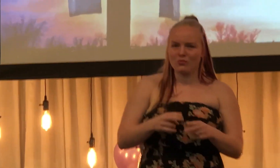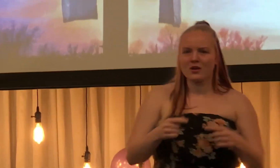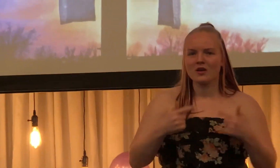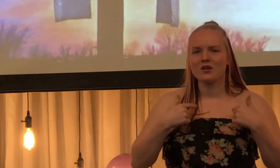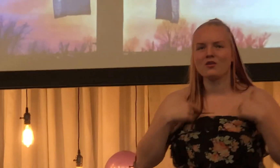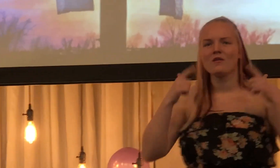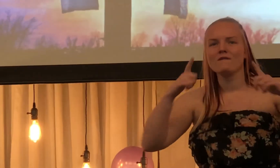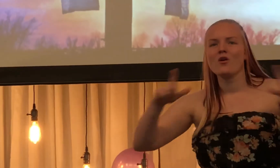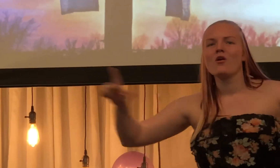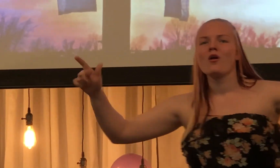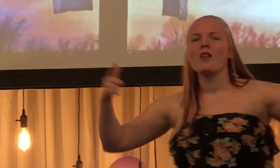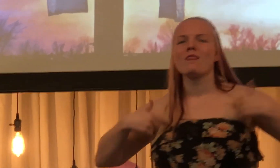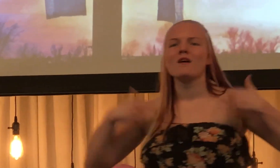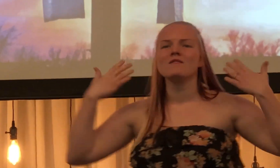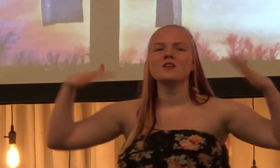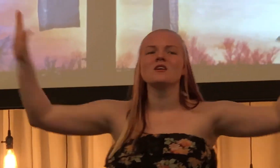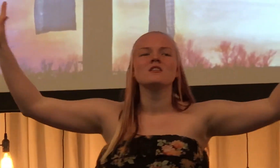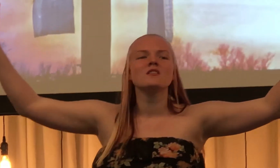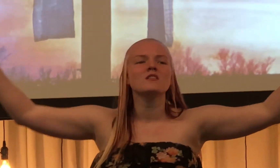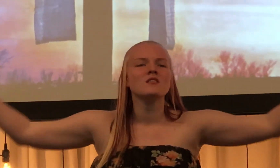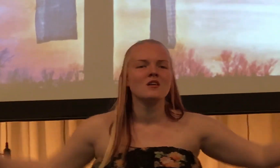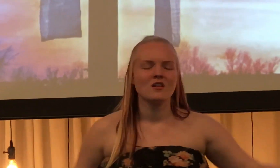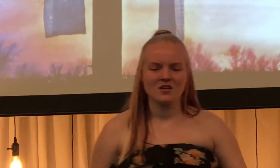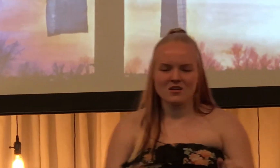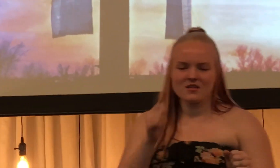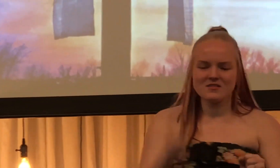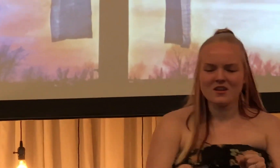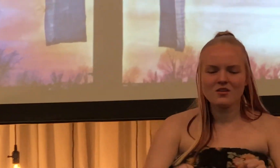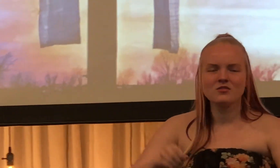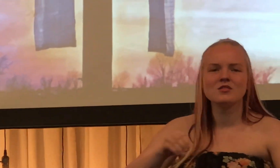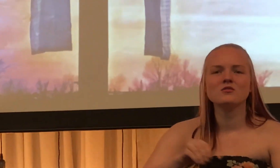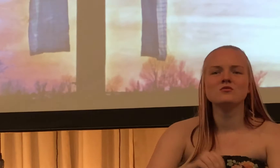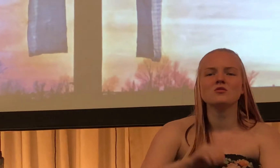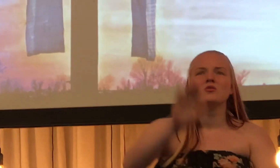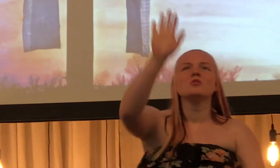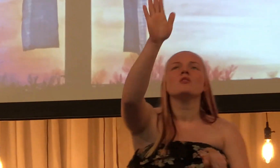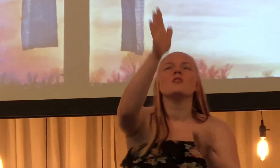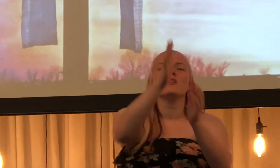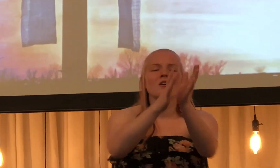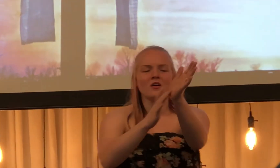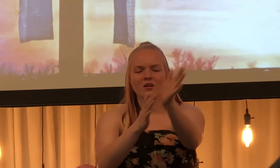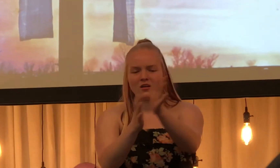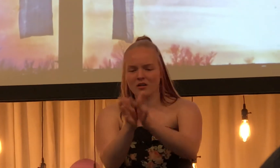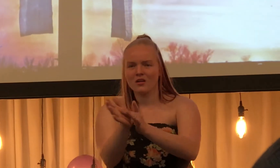weight of all I've known, built into your hand